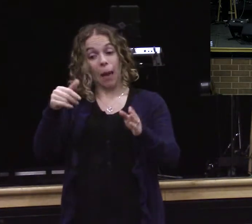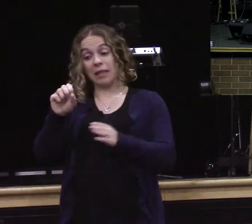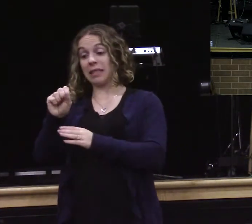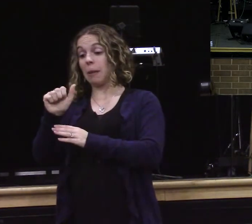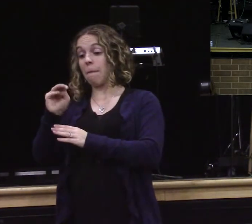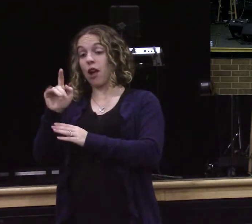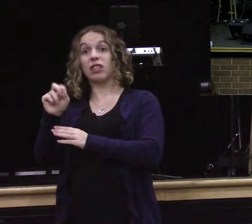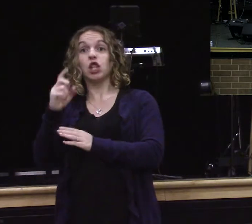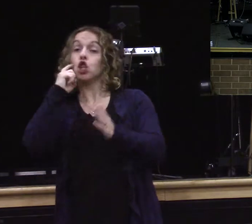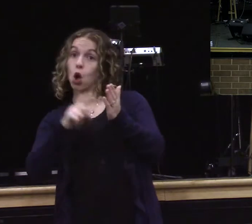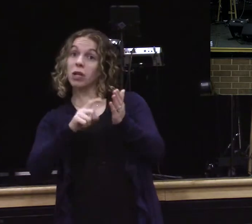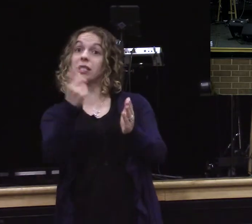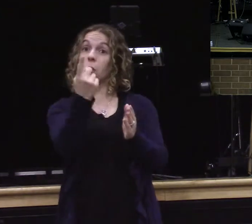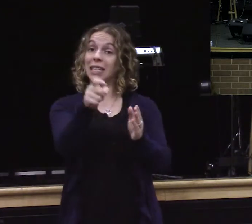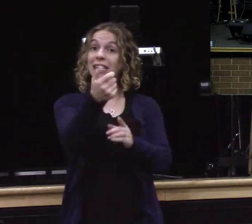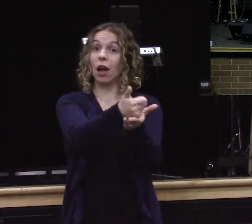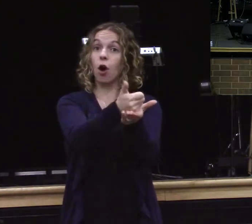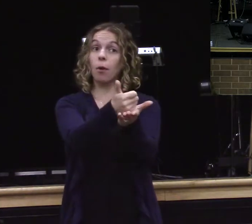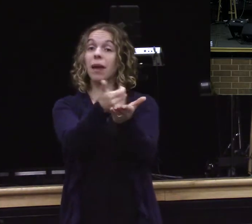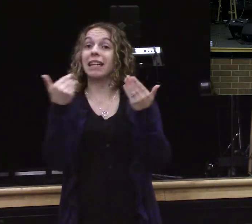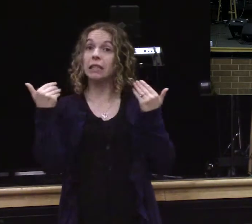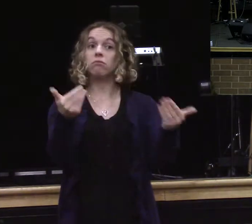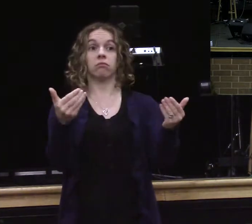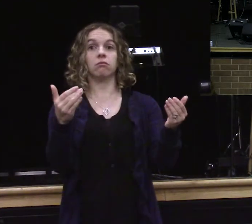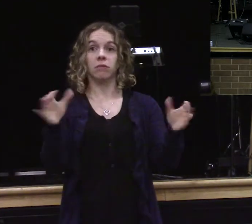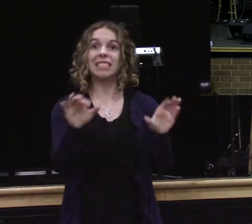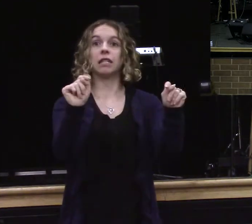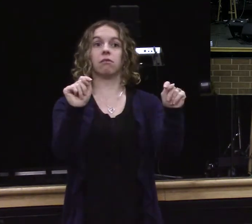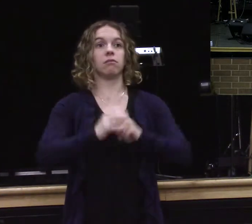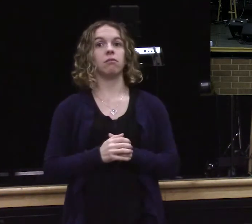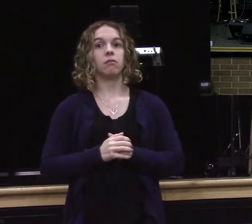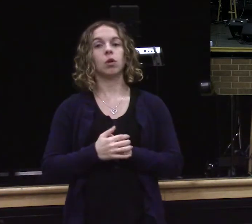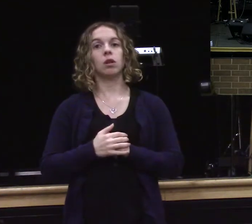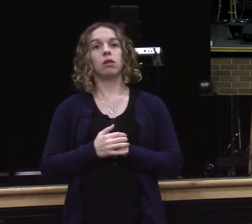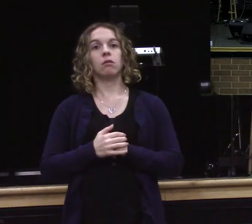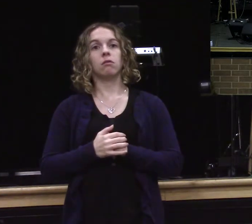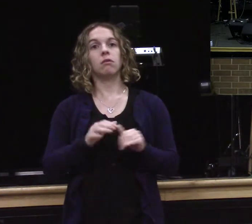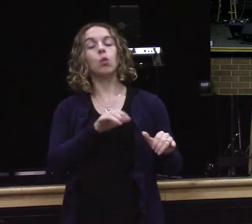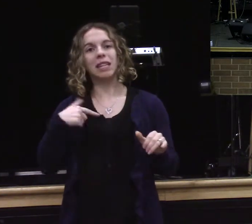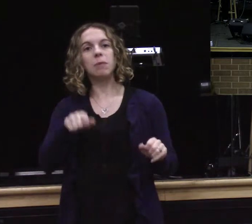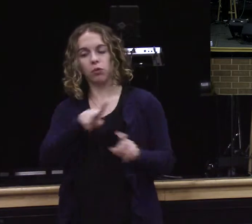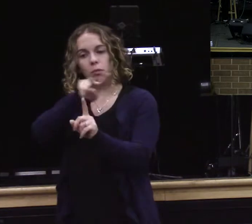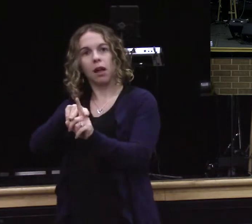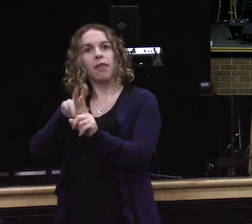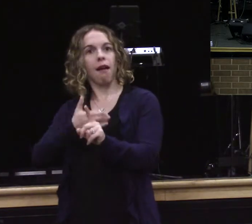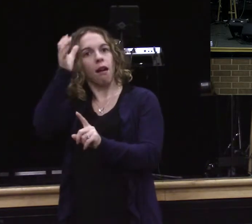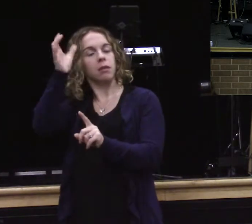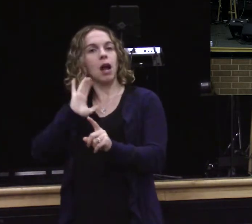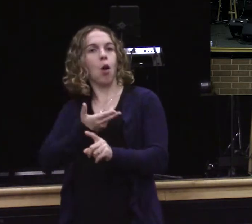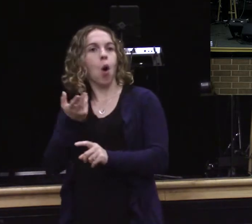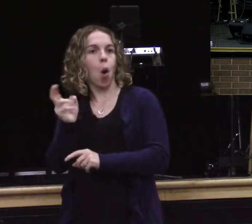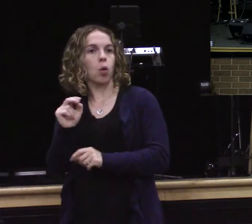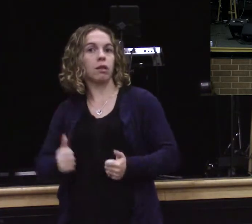he saw our need he saw our need he saw our need he loved God and